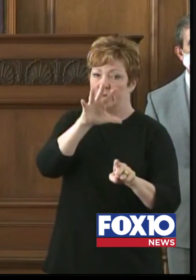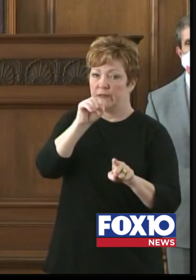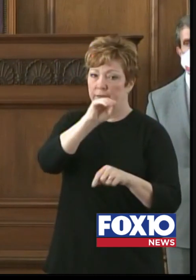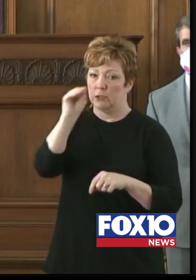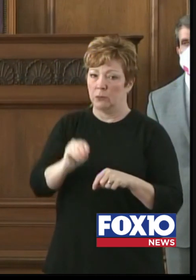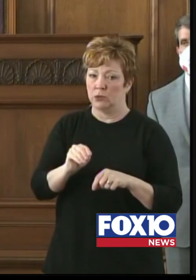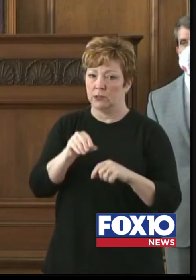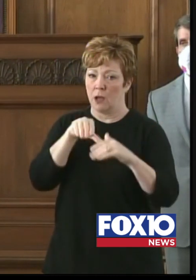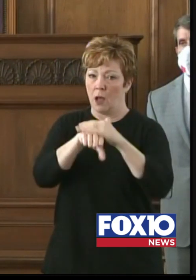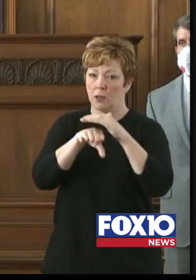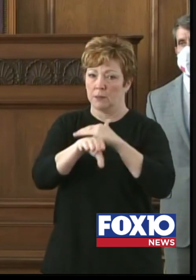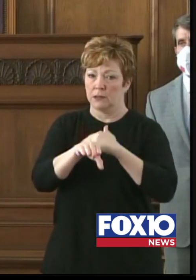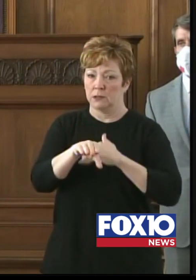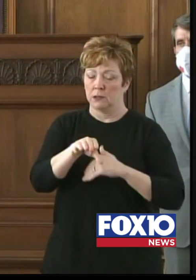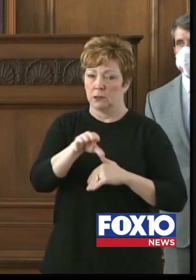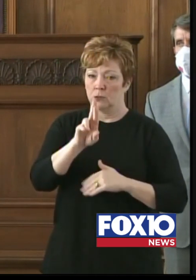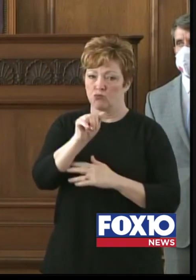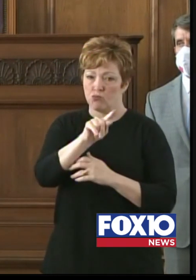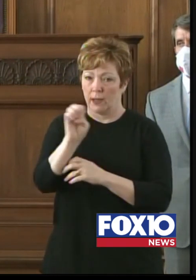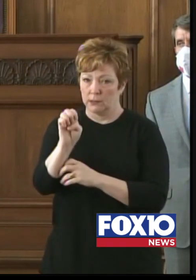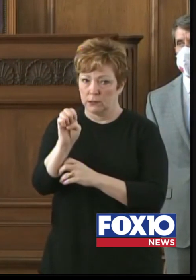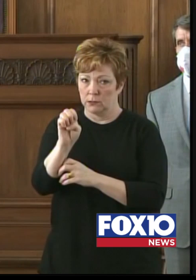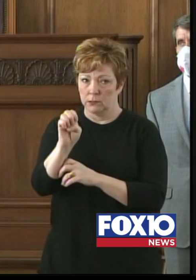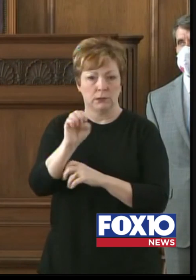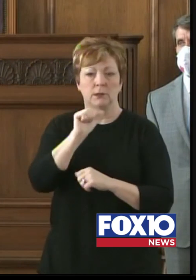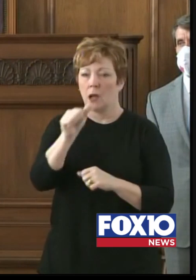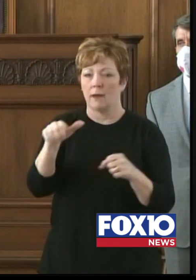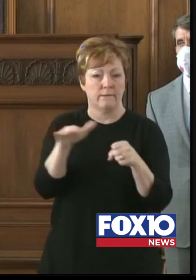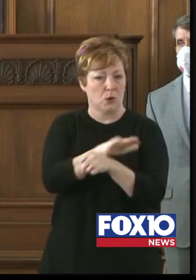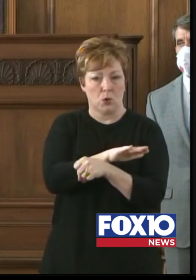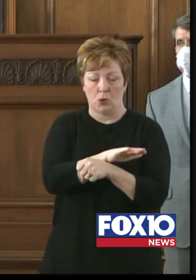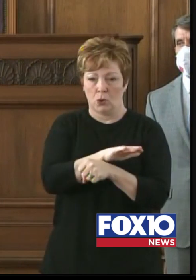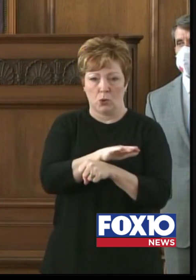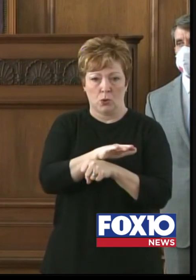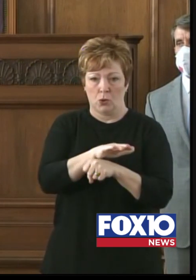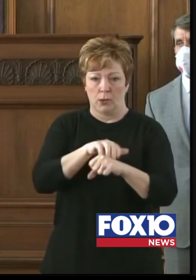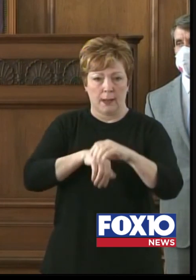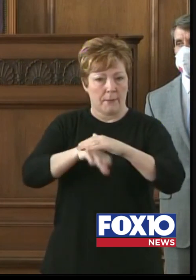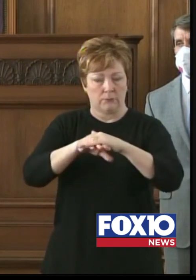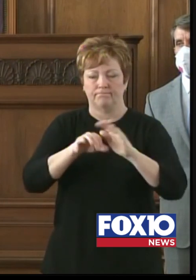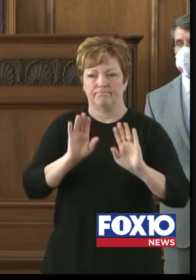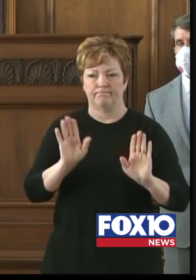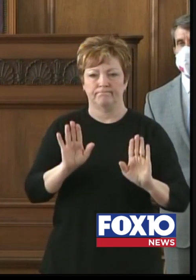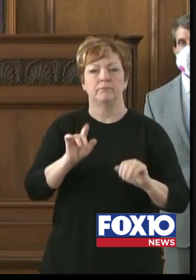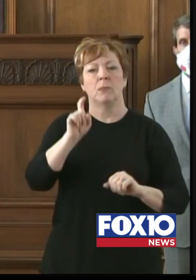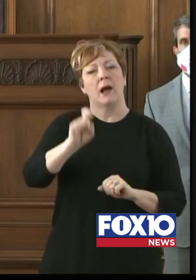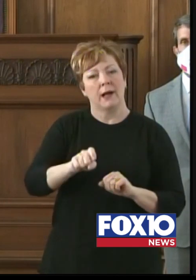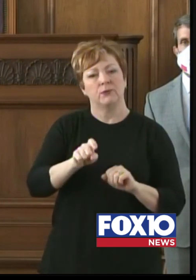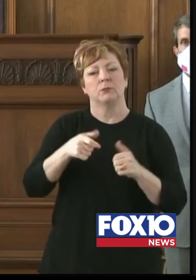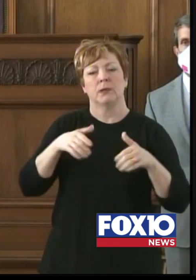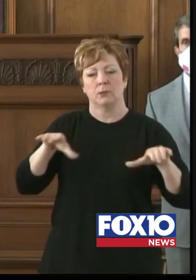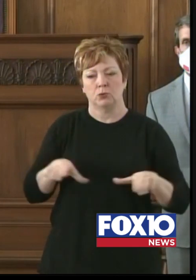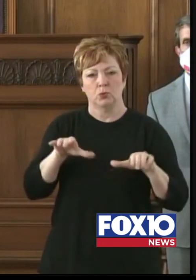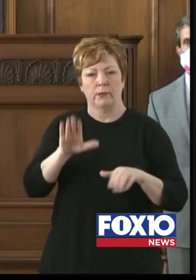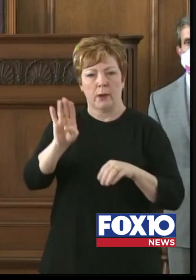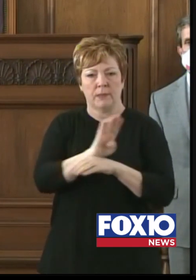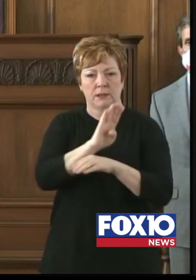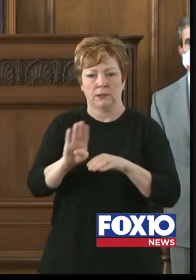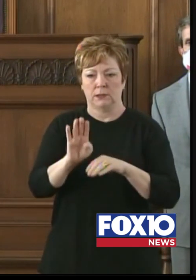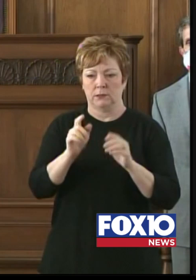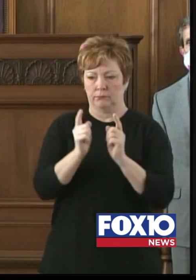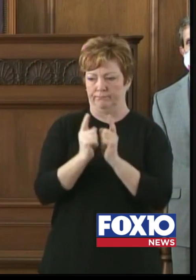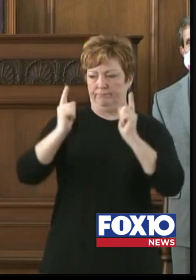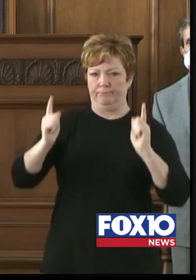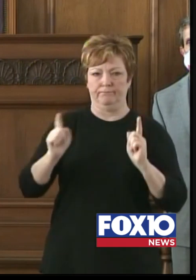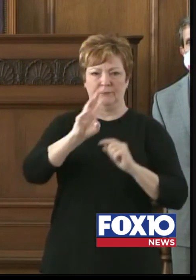rate, and not allow customers to congregate within six feet of one another. Our state beaches